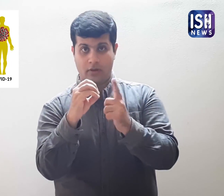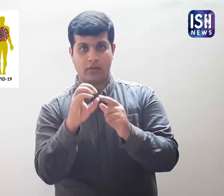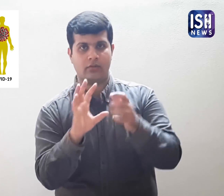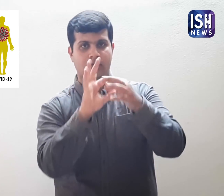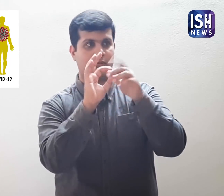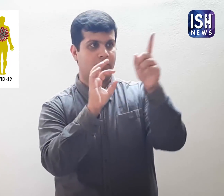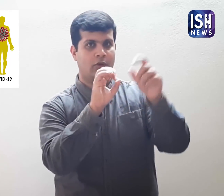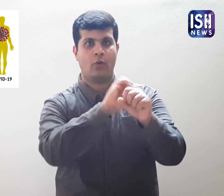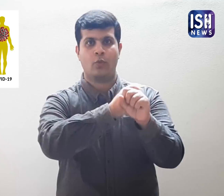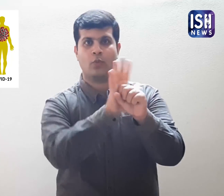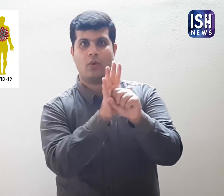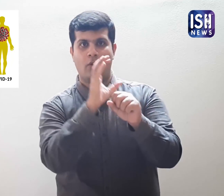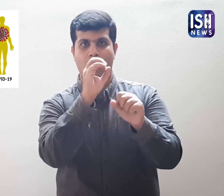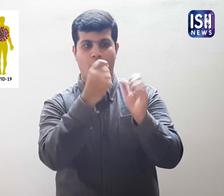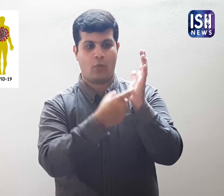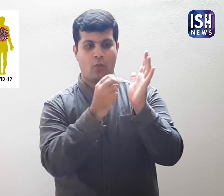CO stands for Corona,